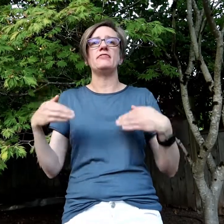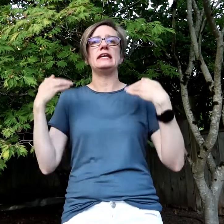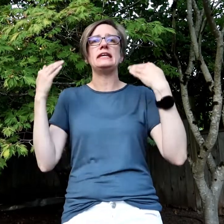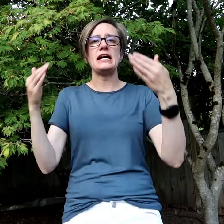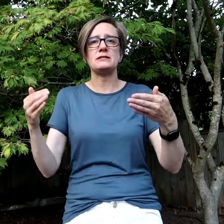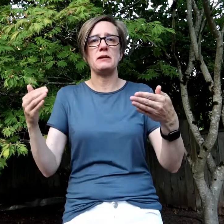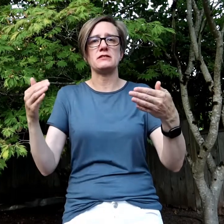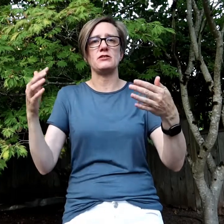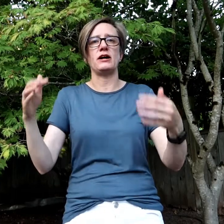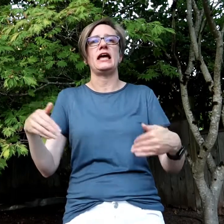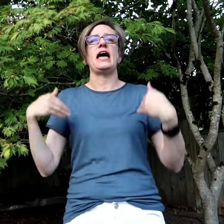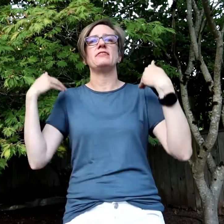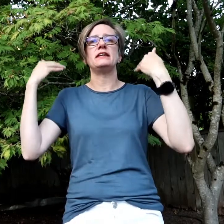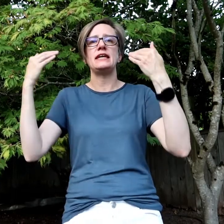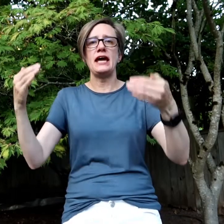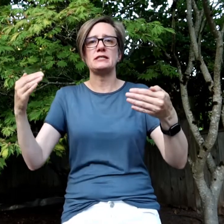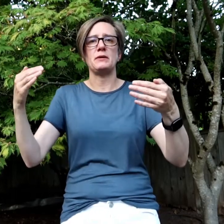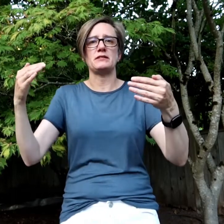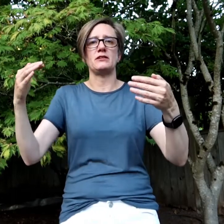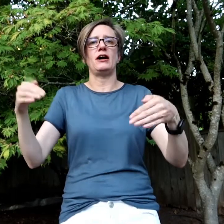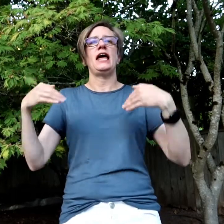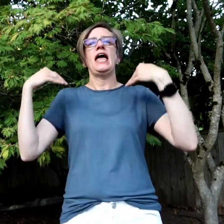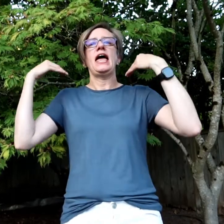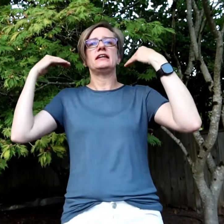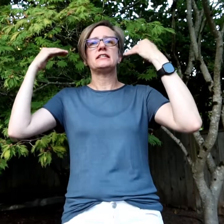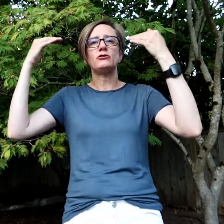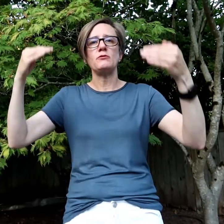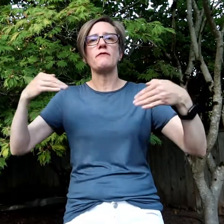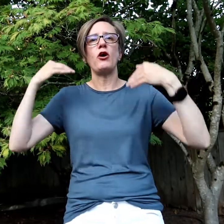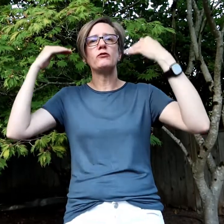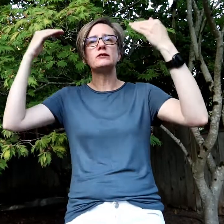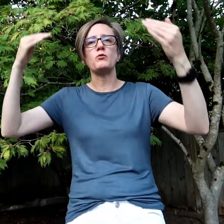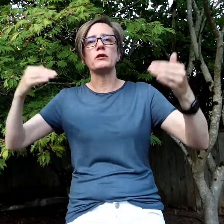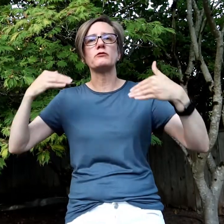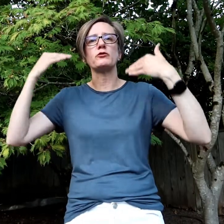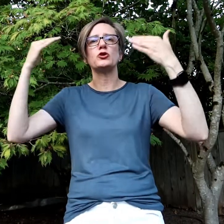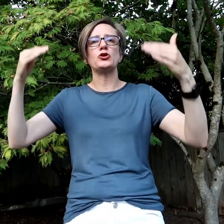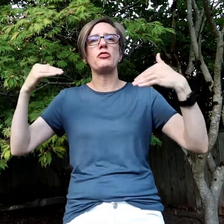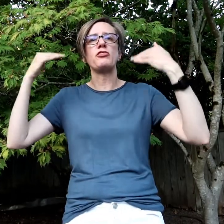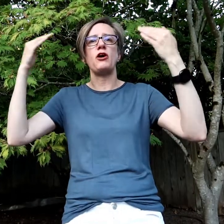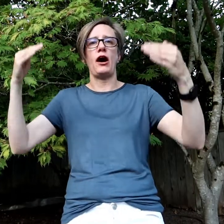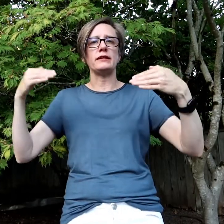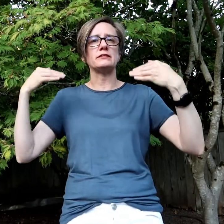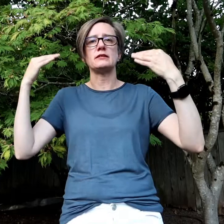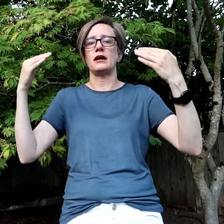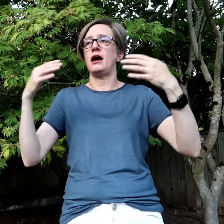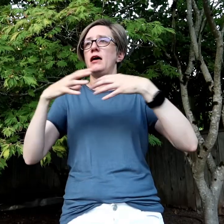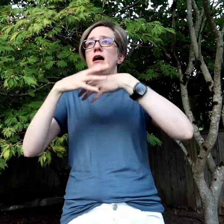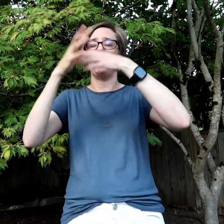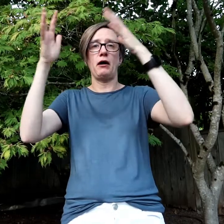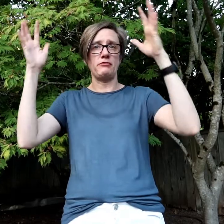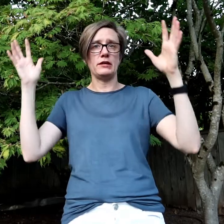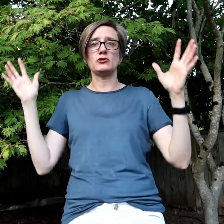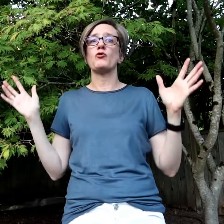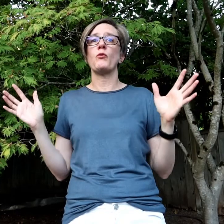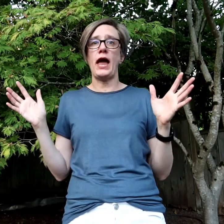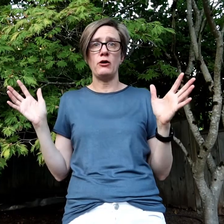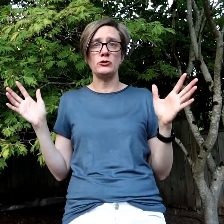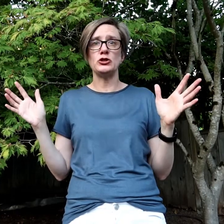the next best thought and the next best thought until you have all these wonderful good thoughts about things around you,